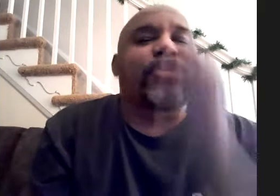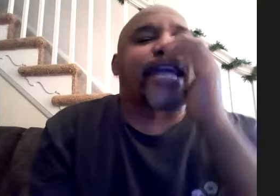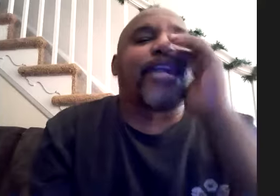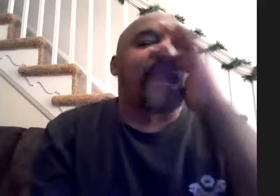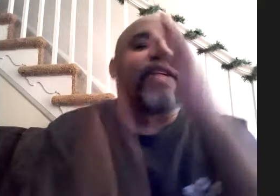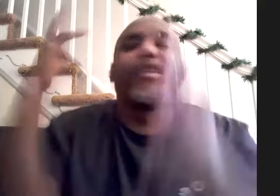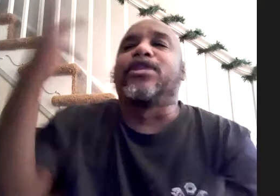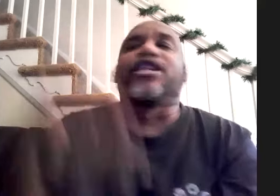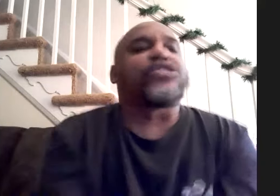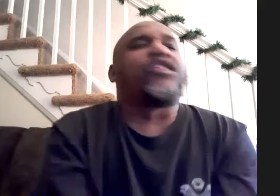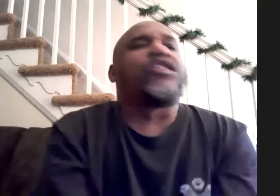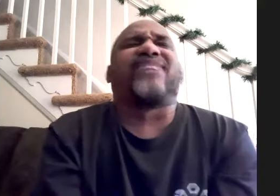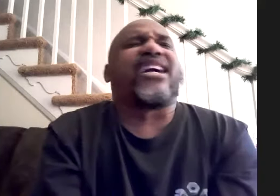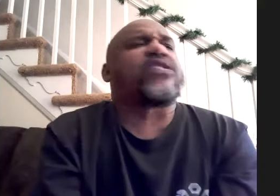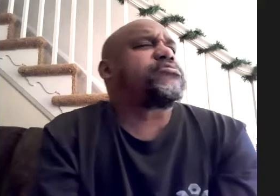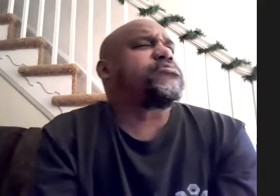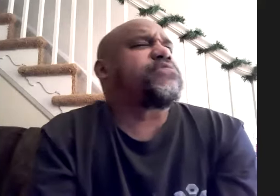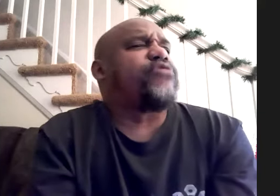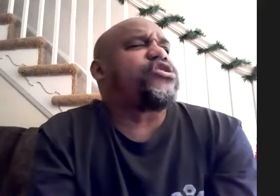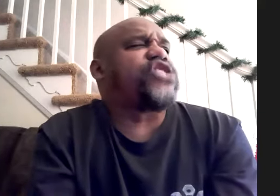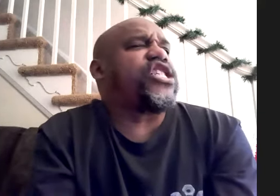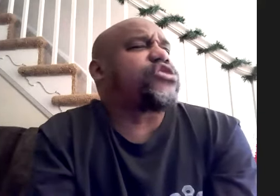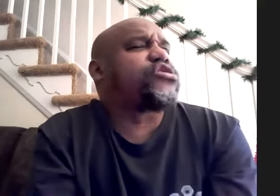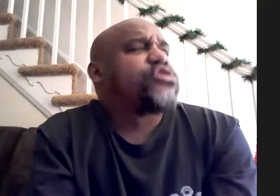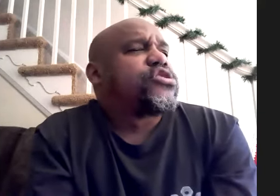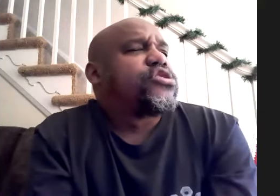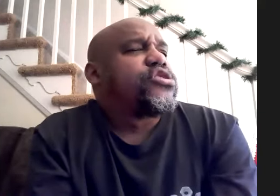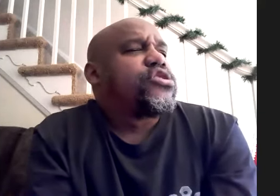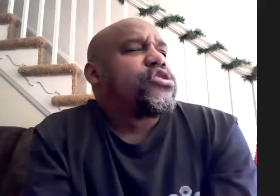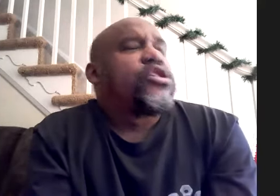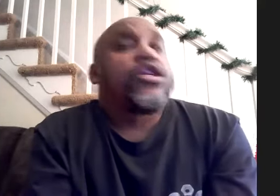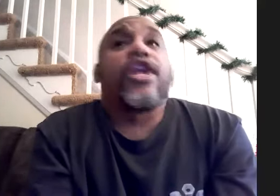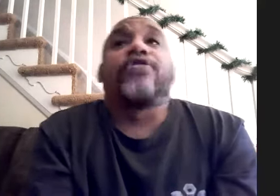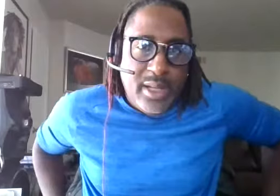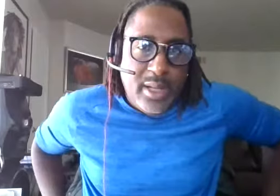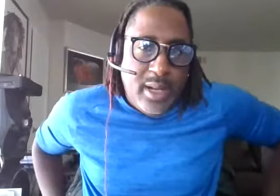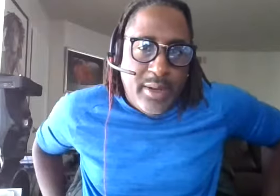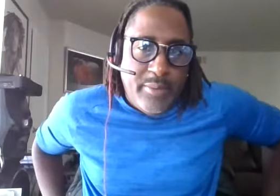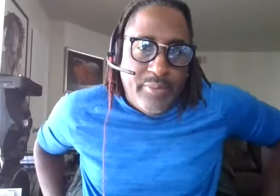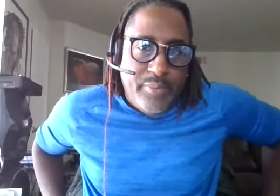cantaloupe violin and put lyrics on like that was genius in my opinion you know